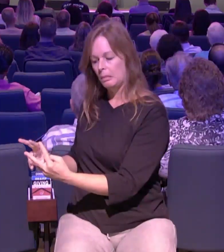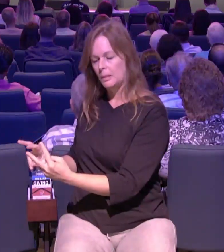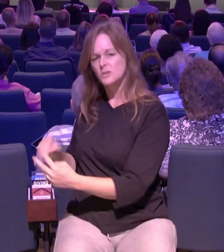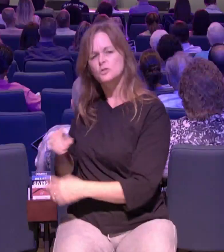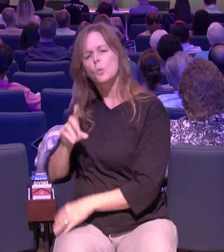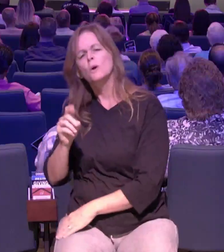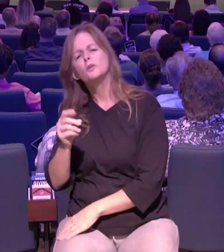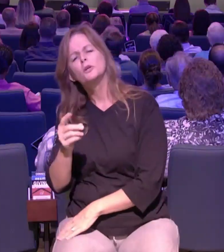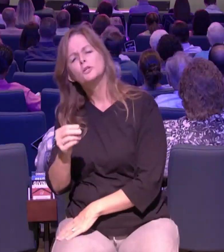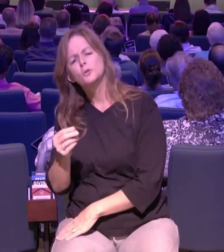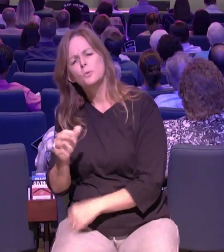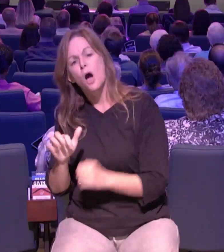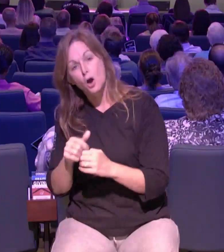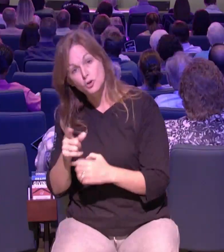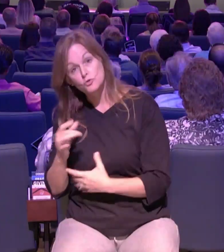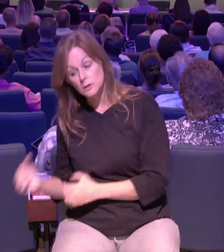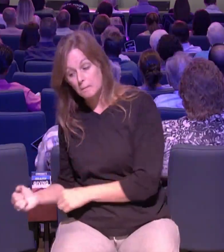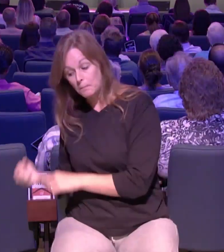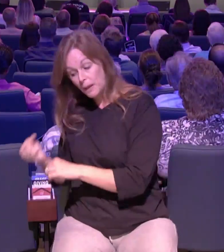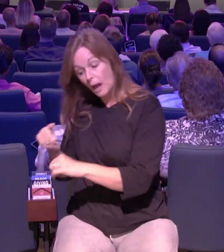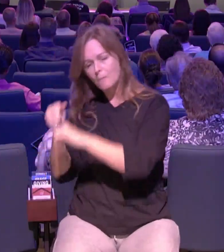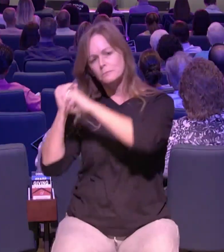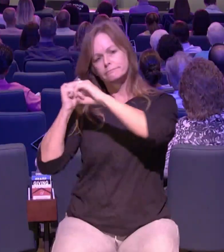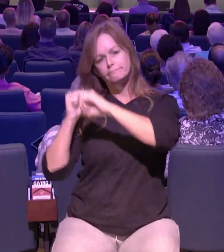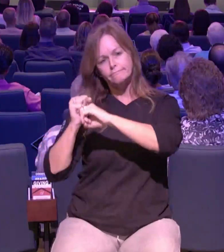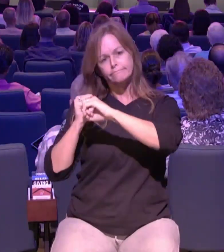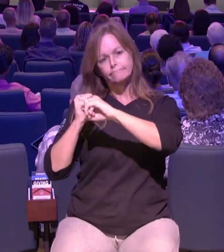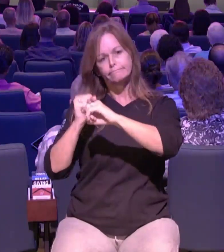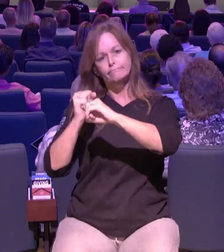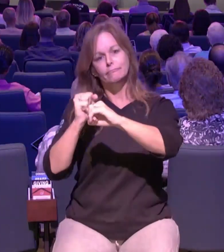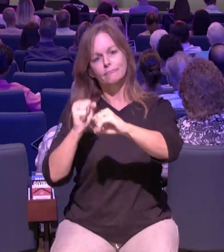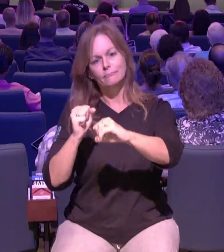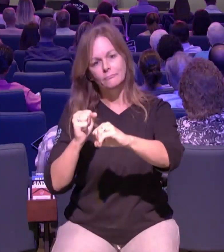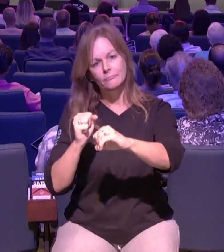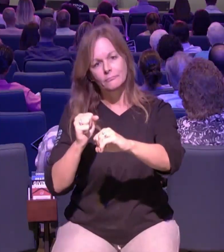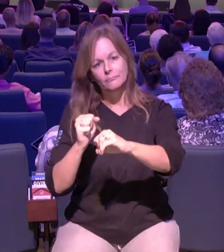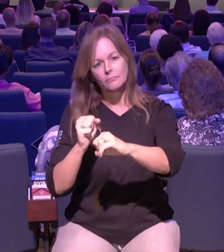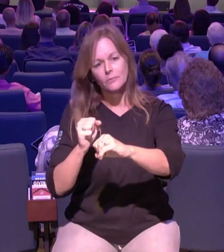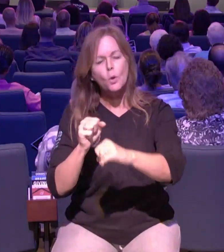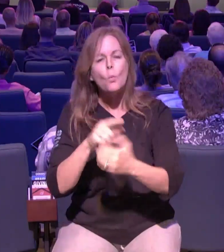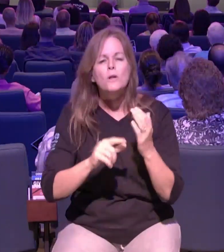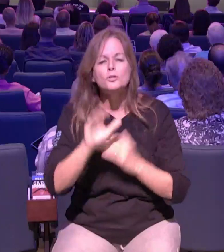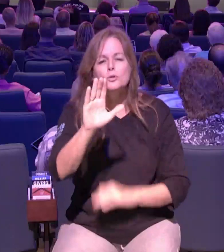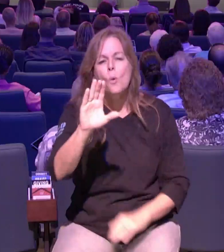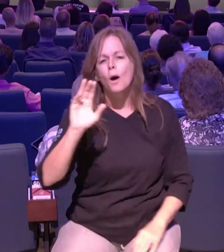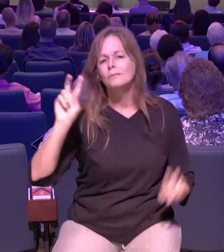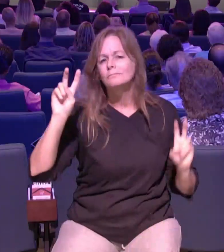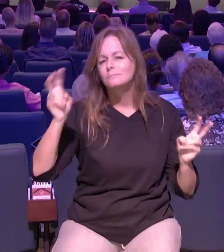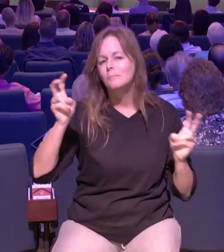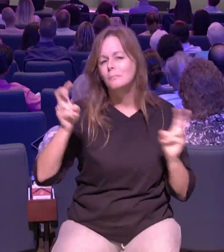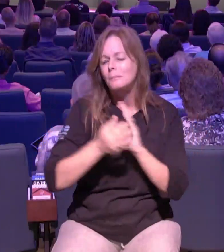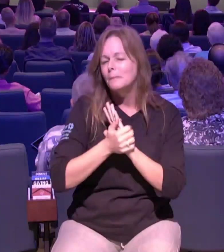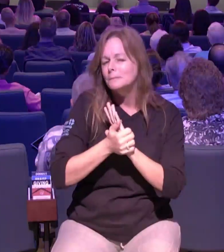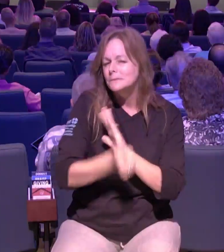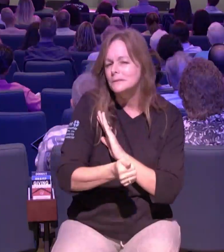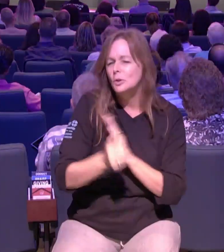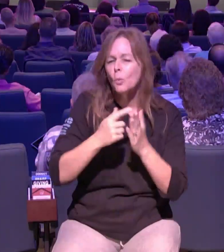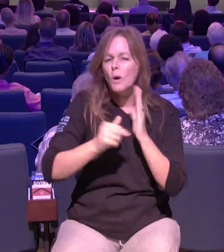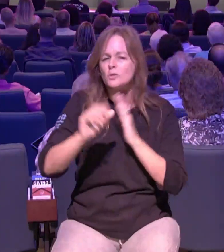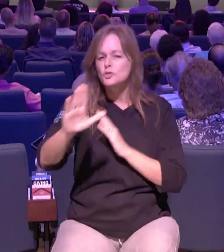be a part of it so what do you need to do to pick up your corner of the mat to be a part of the move of god in this region don't miss out on